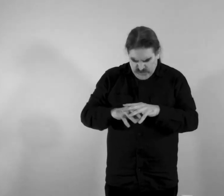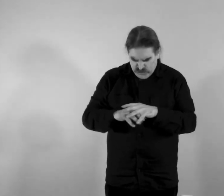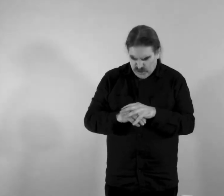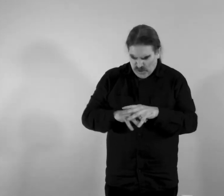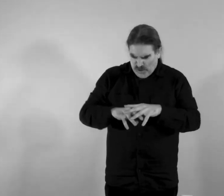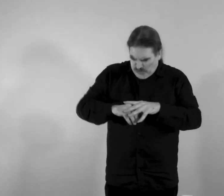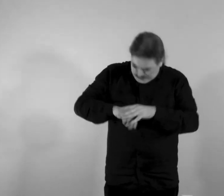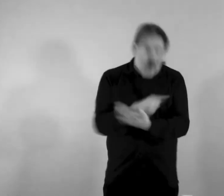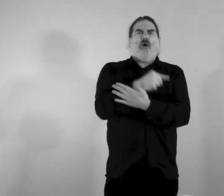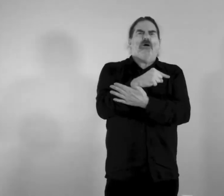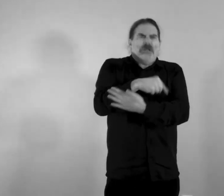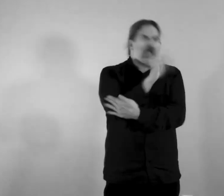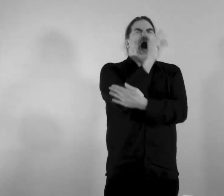his phoenix